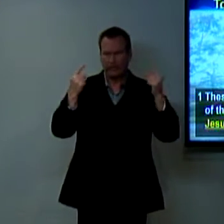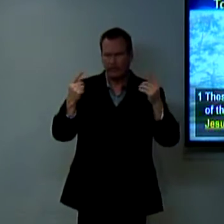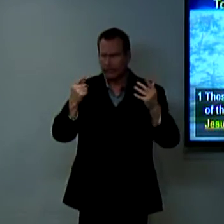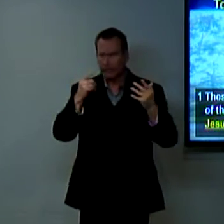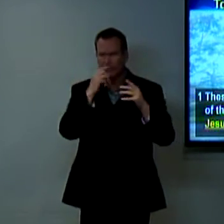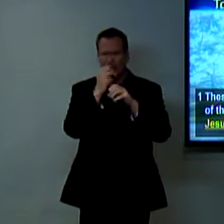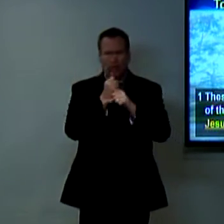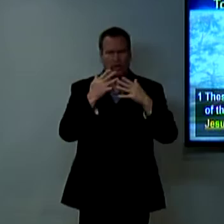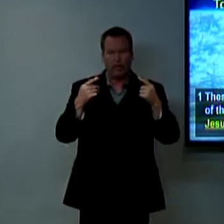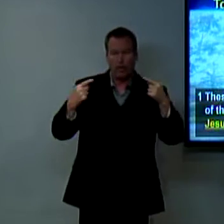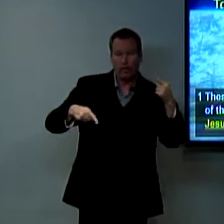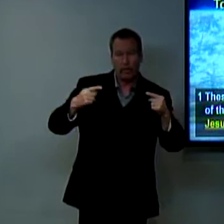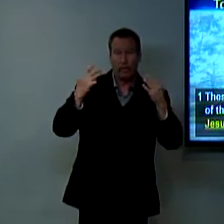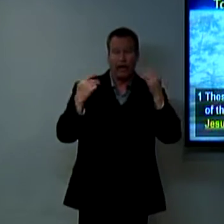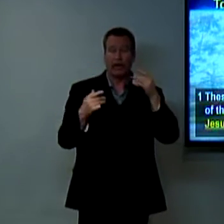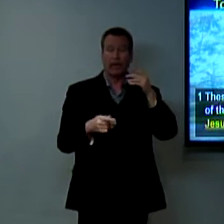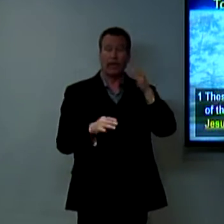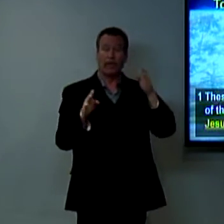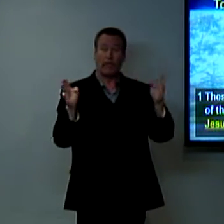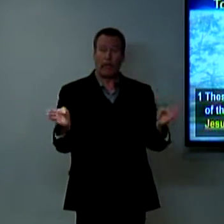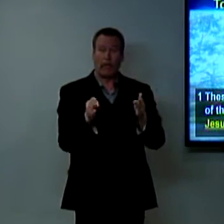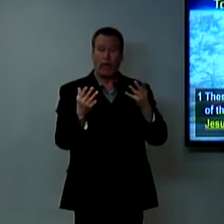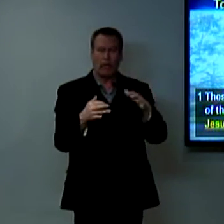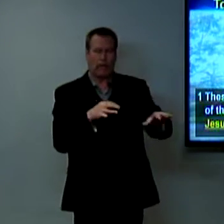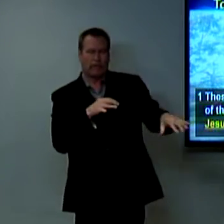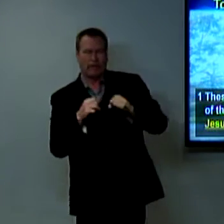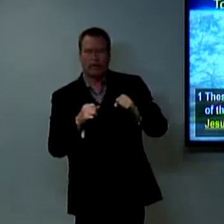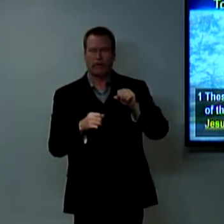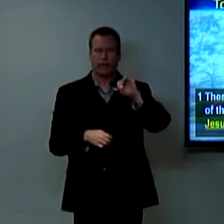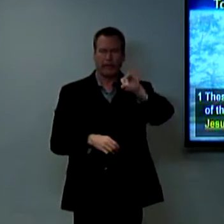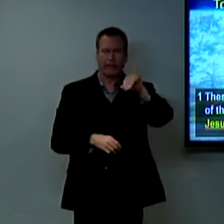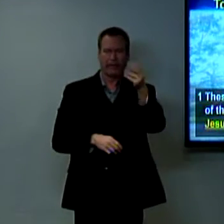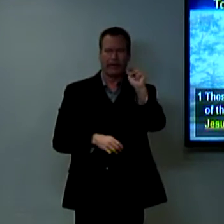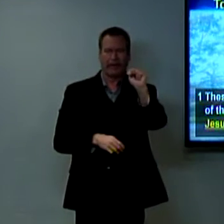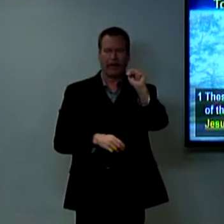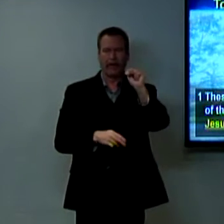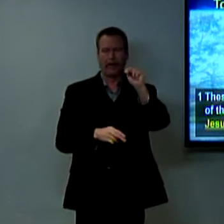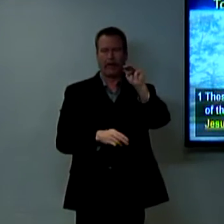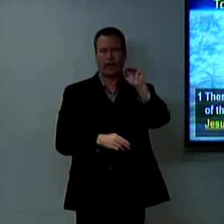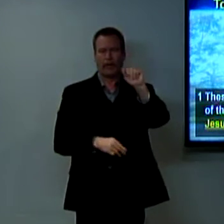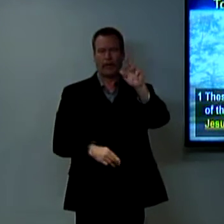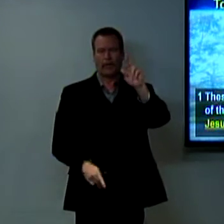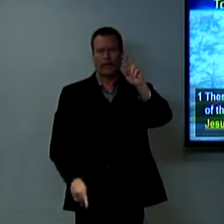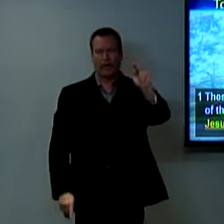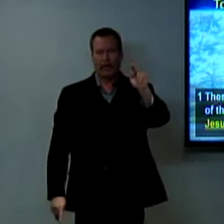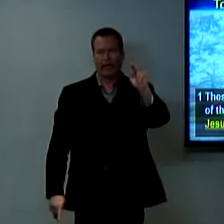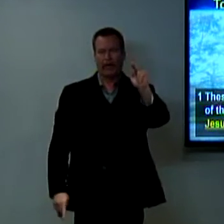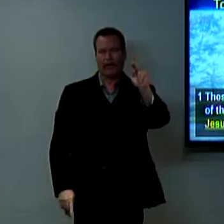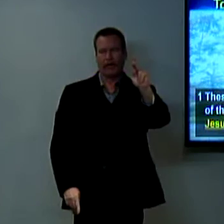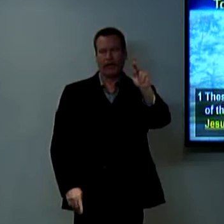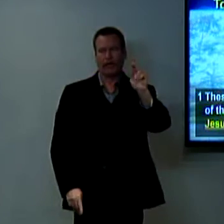big disagreement. They were not getting along and Barnabas wanted to take John Mark